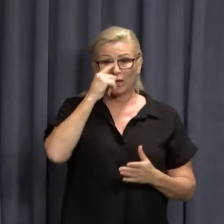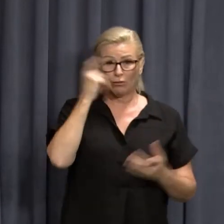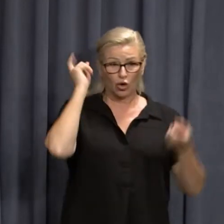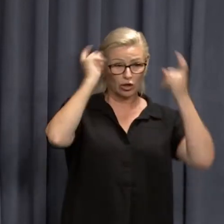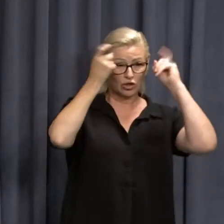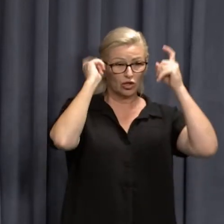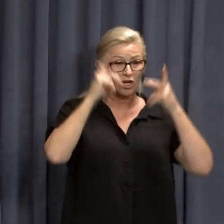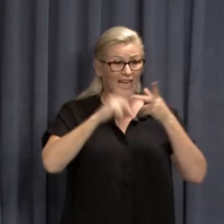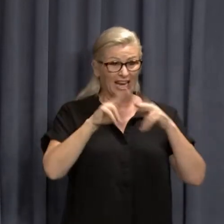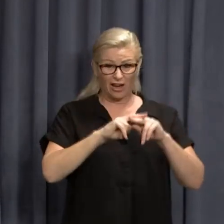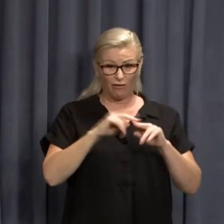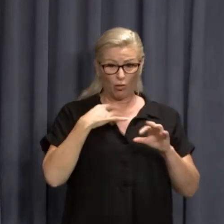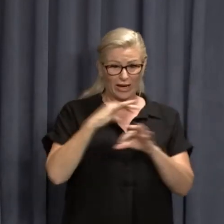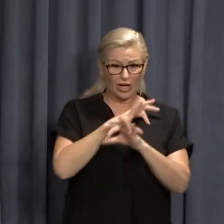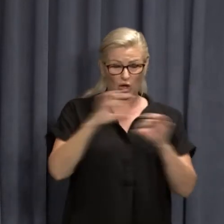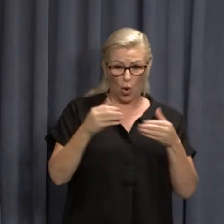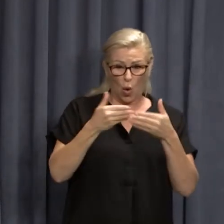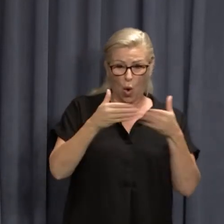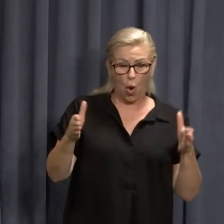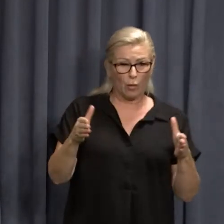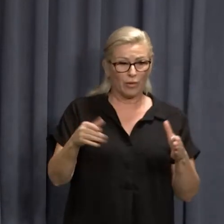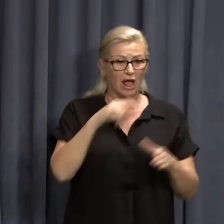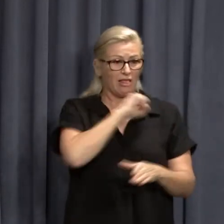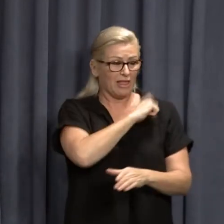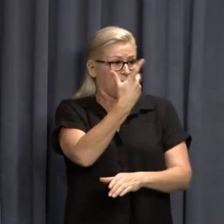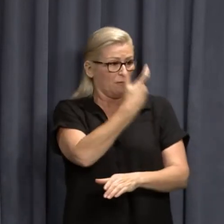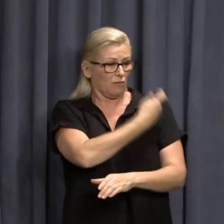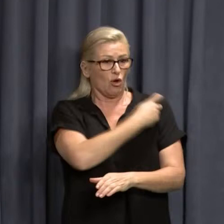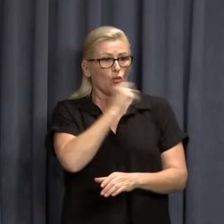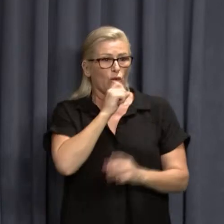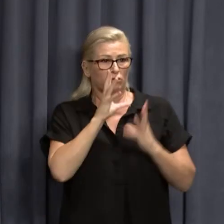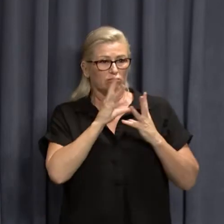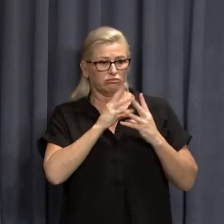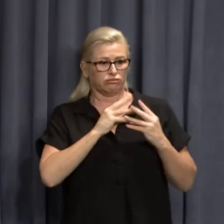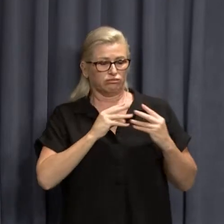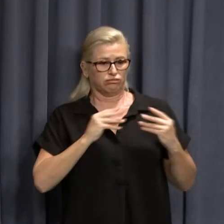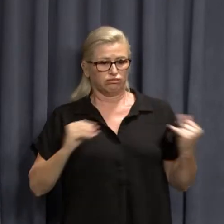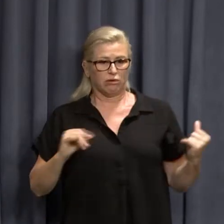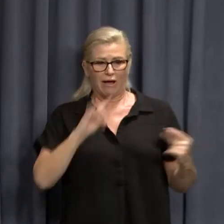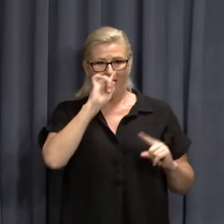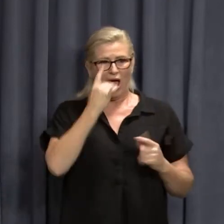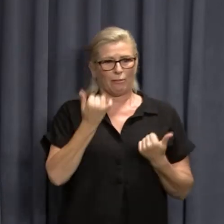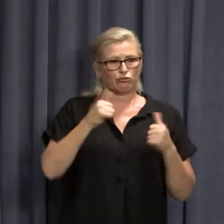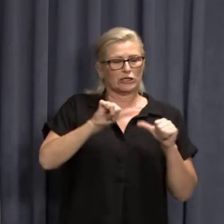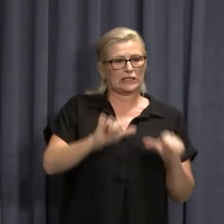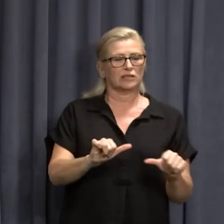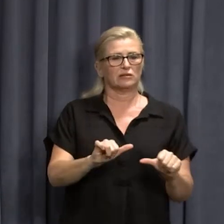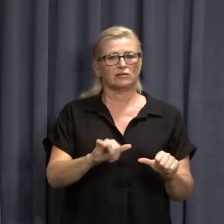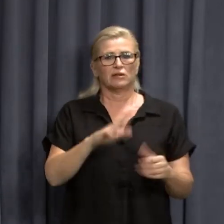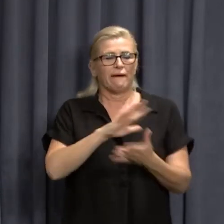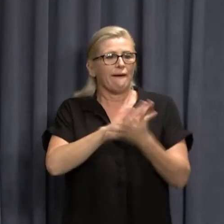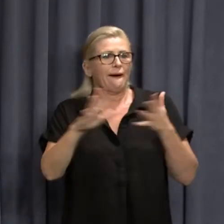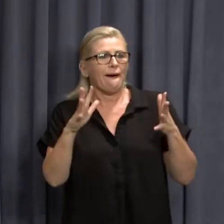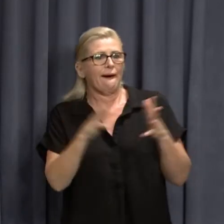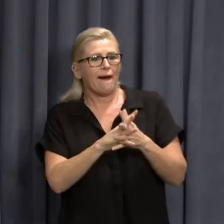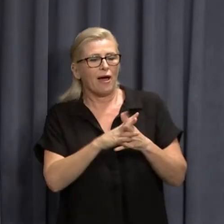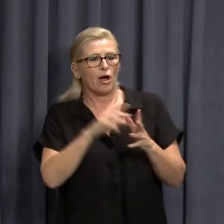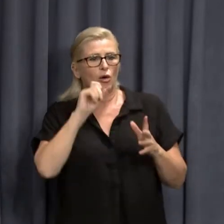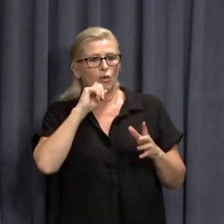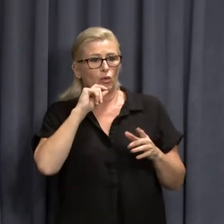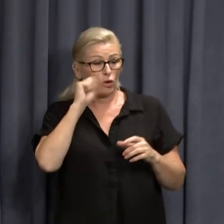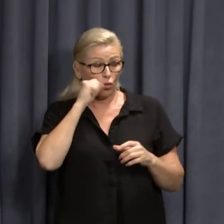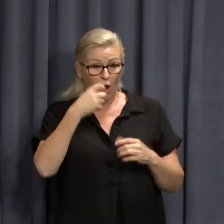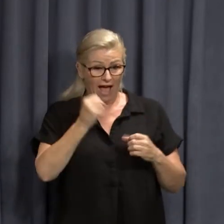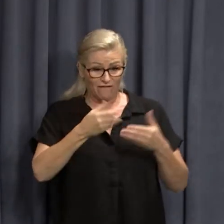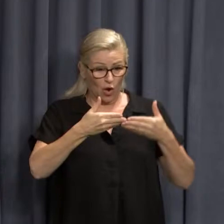doesn't open for another few months their immunity will be weakened. So what kind of assurance can you give them that will open at any